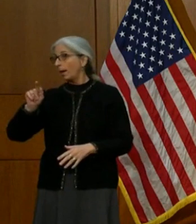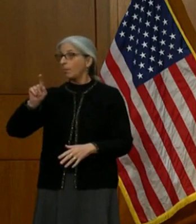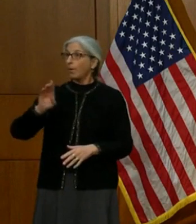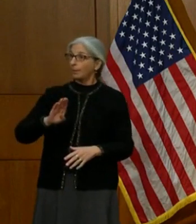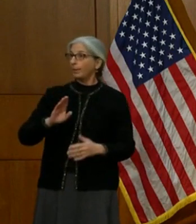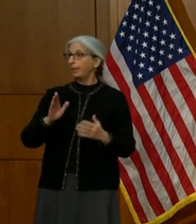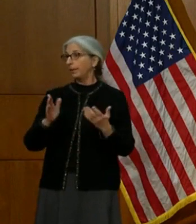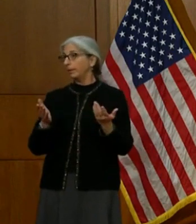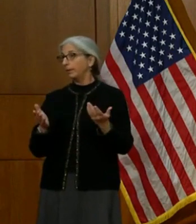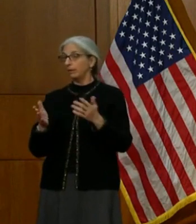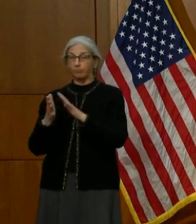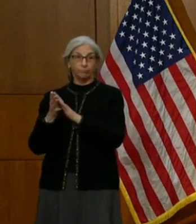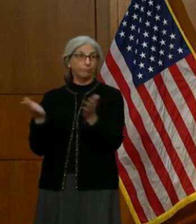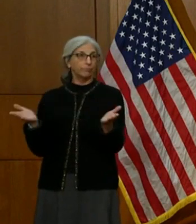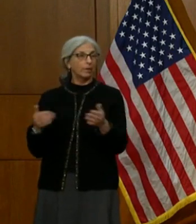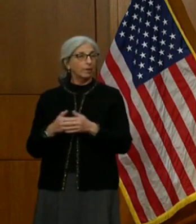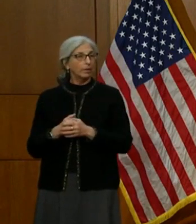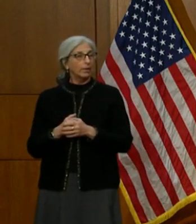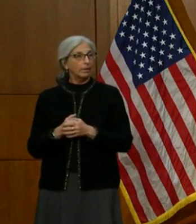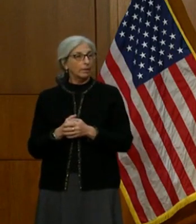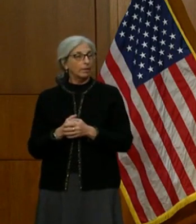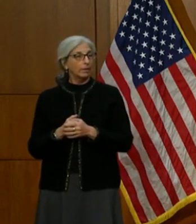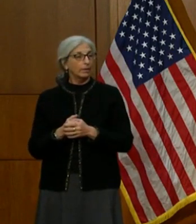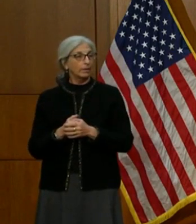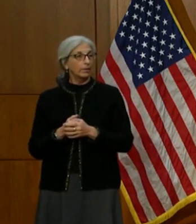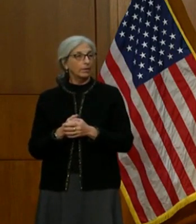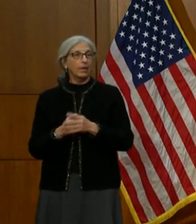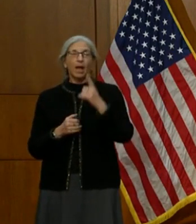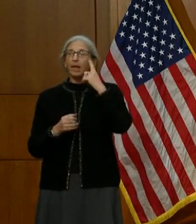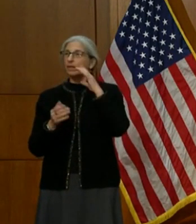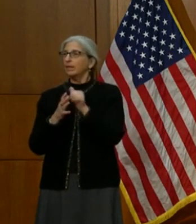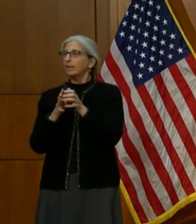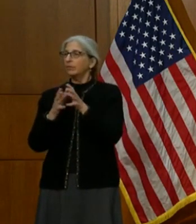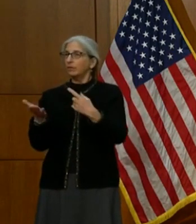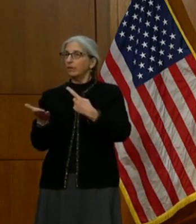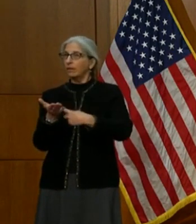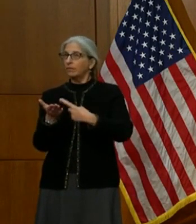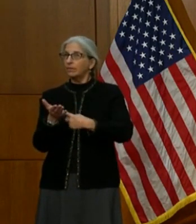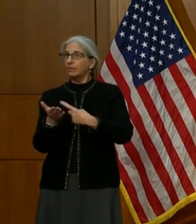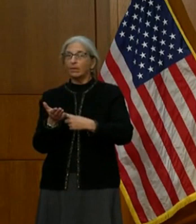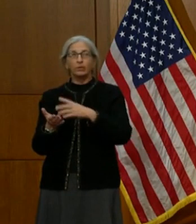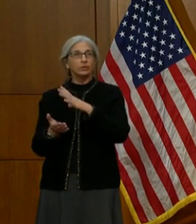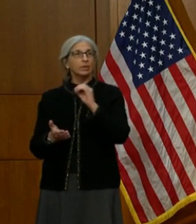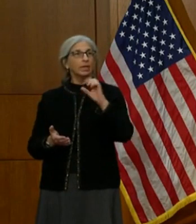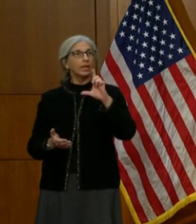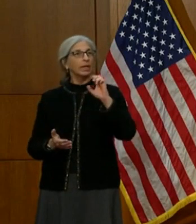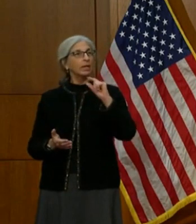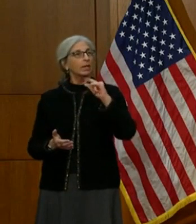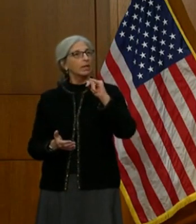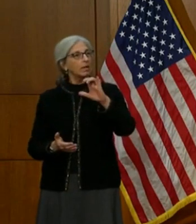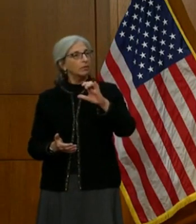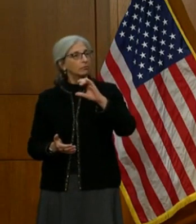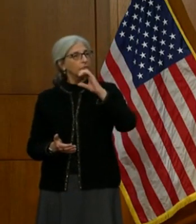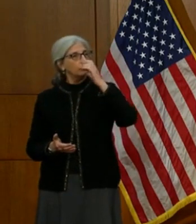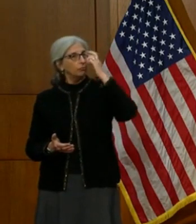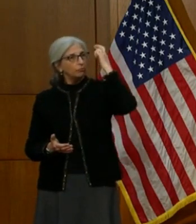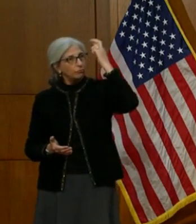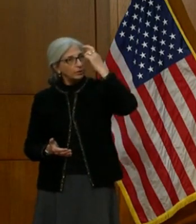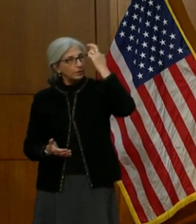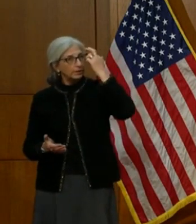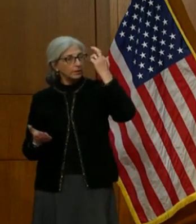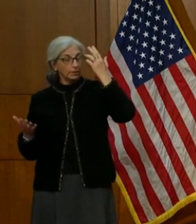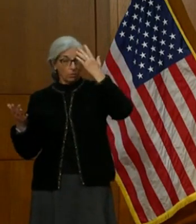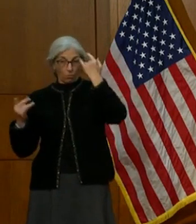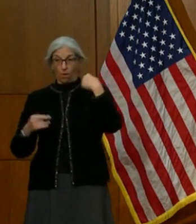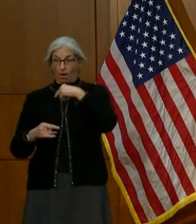there's a lot of, I think, discussion and logic and reasoning behind what we're doing in